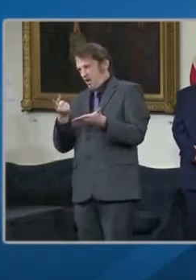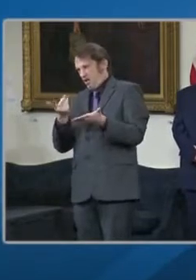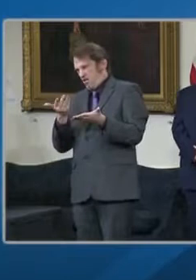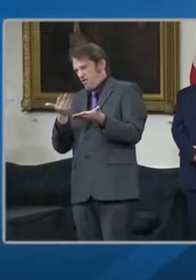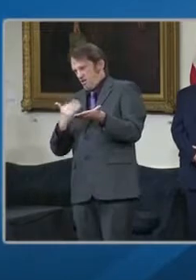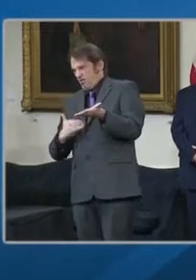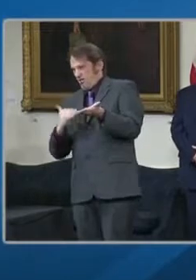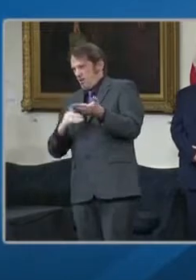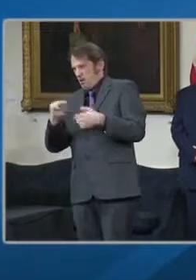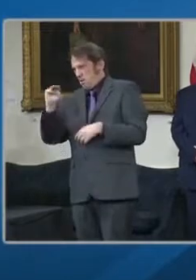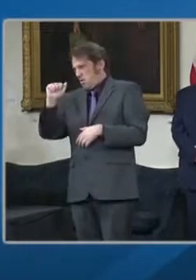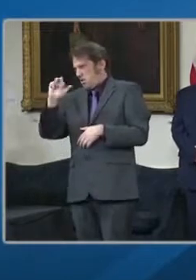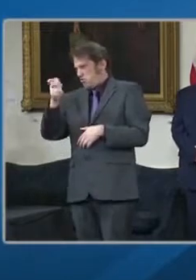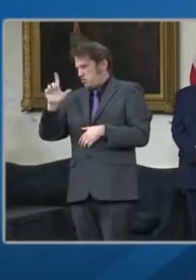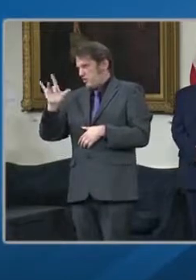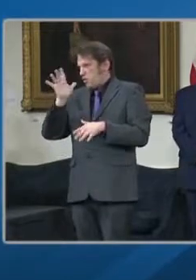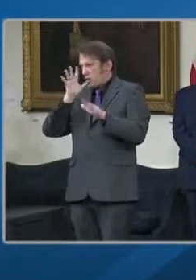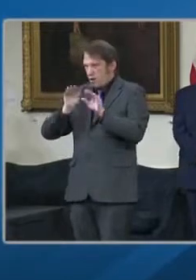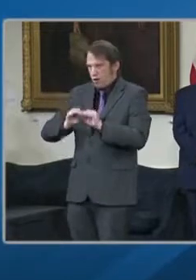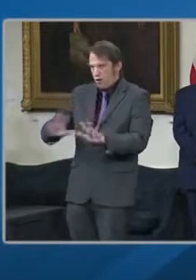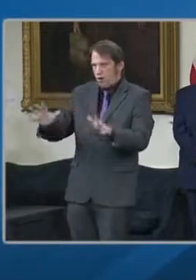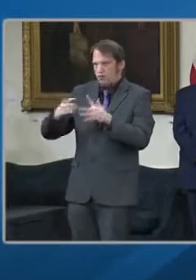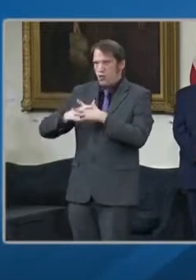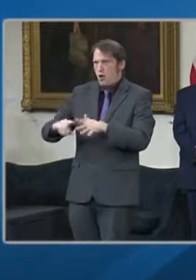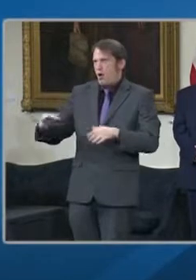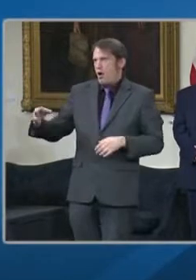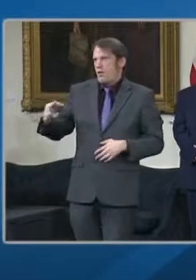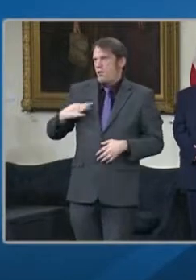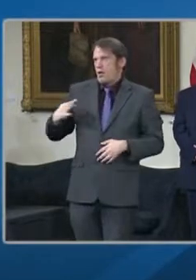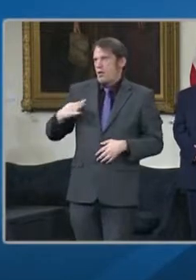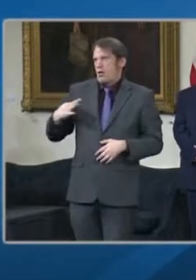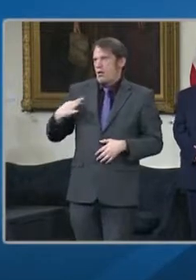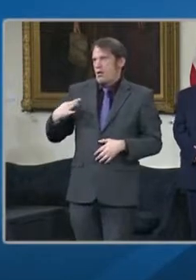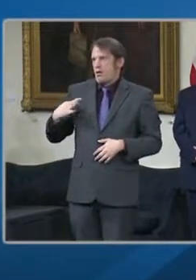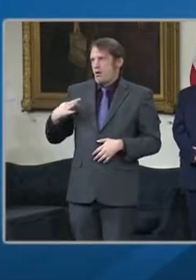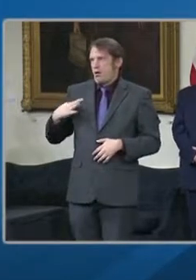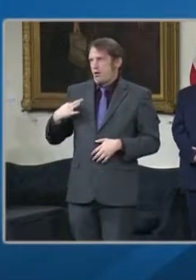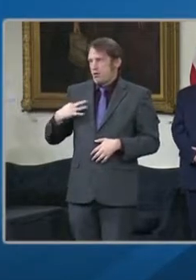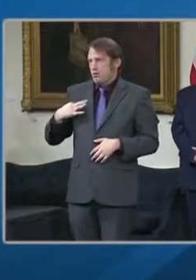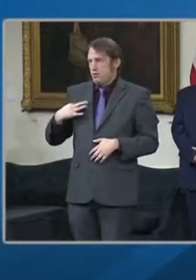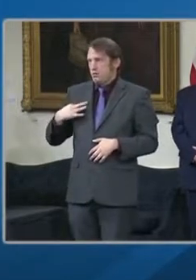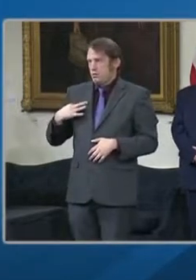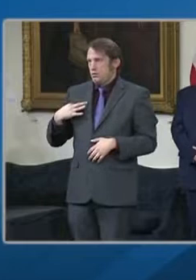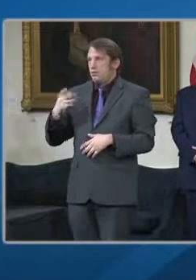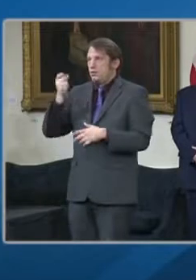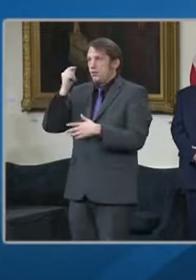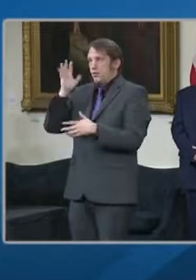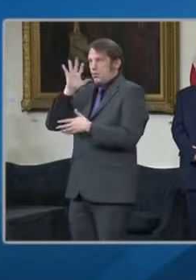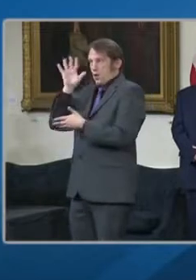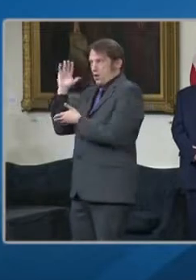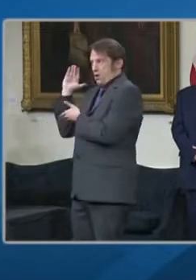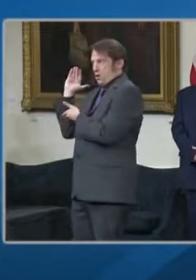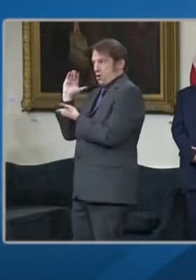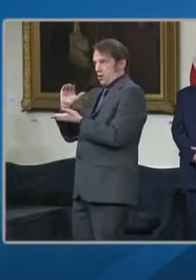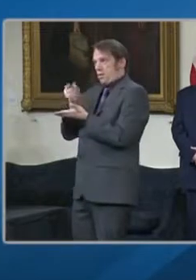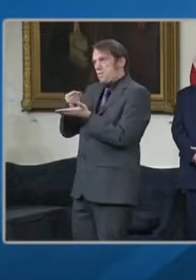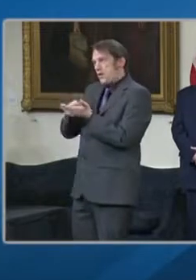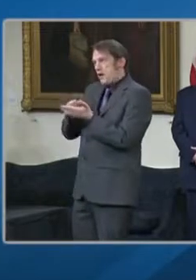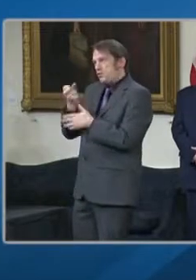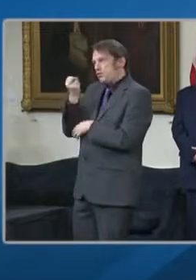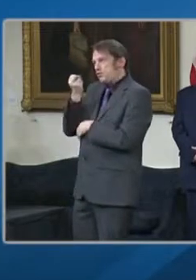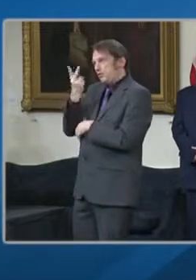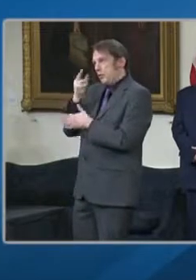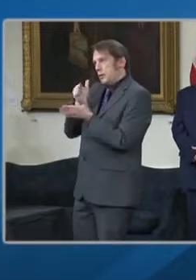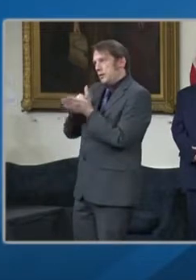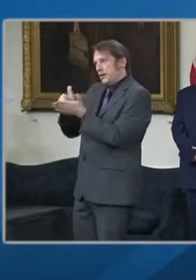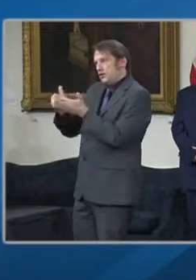12 million dollars, 12 million dollars, as the governor said, will be immediately available to expand vaccination programs to vulnerable